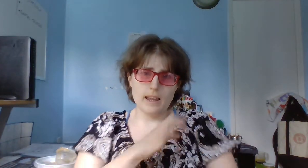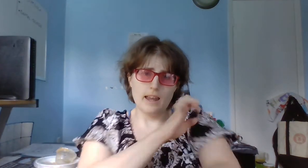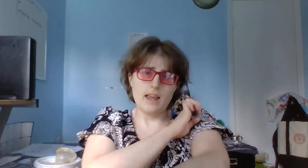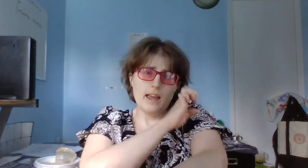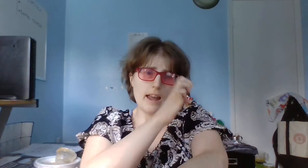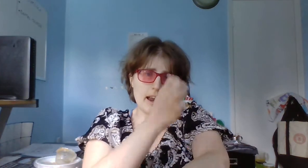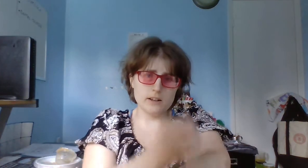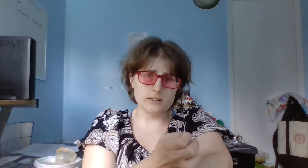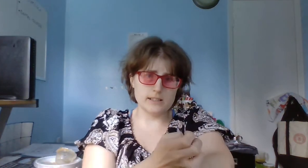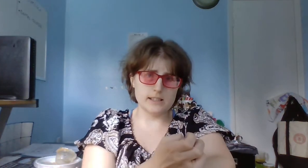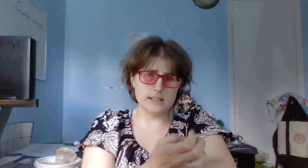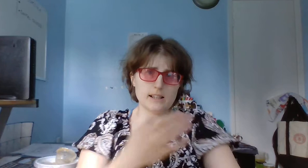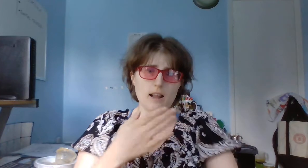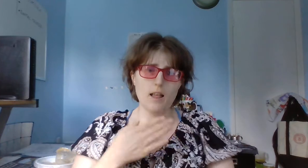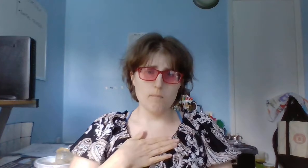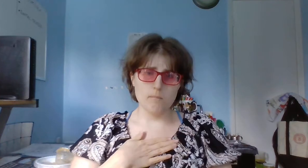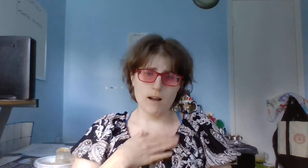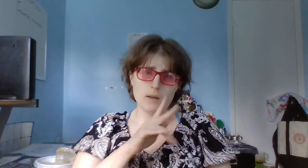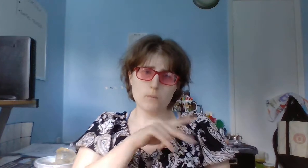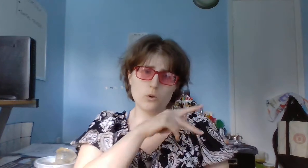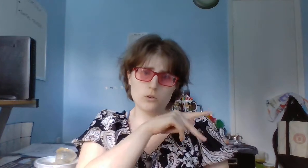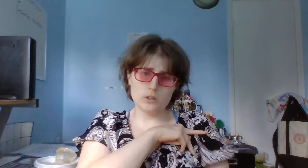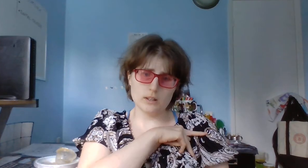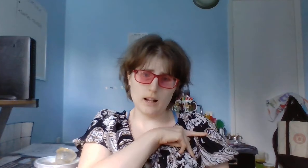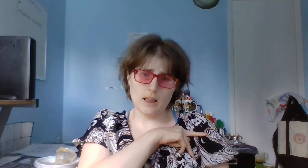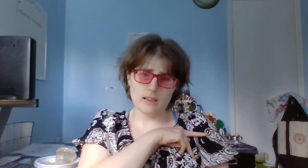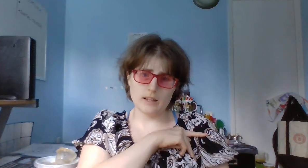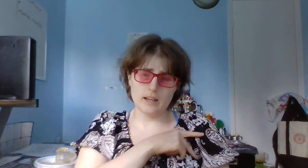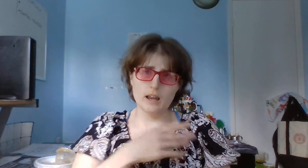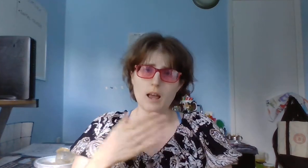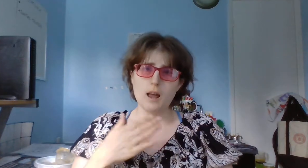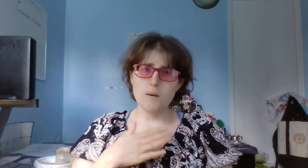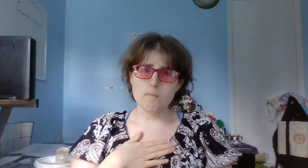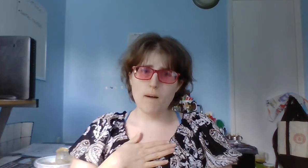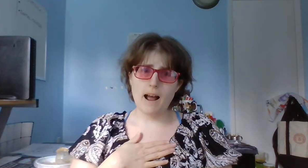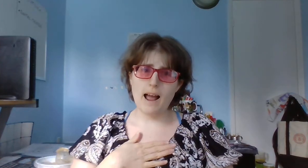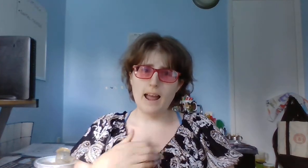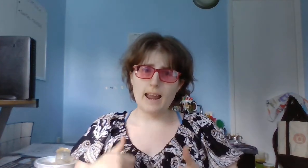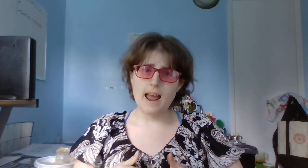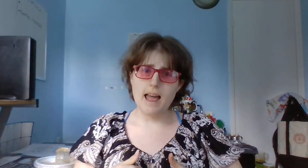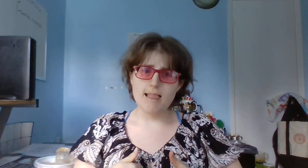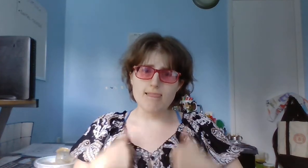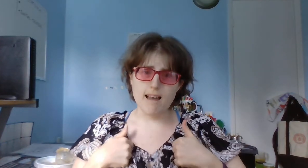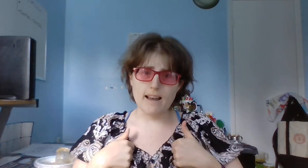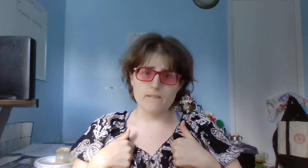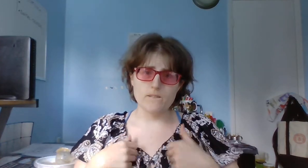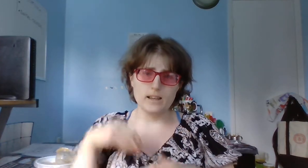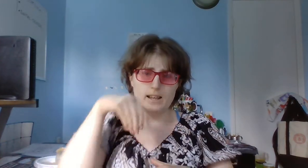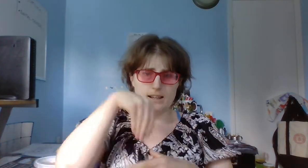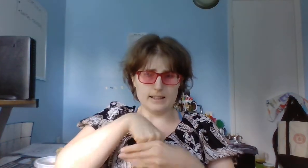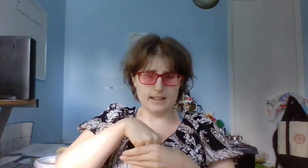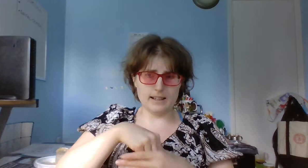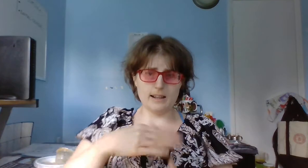energies, my personality, my life is in